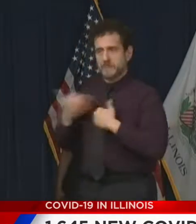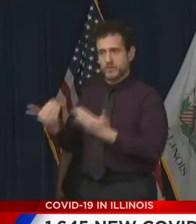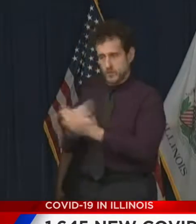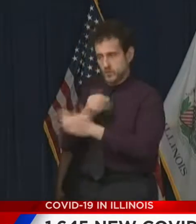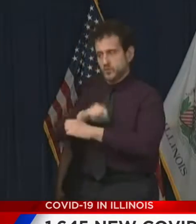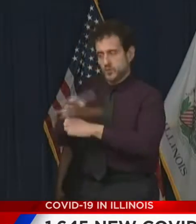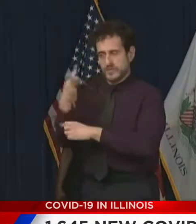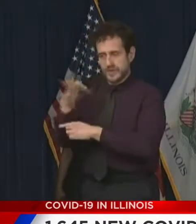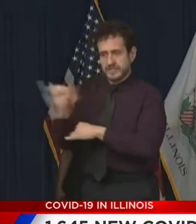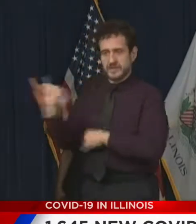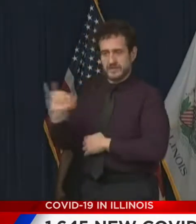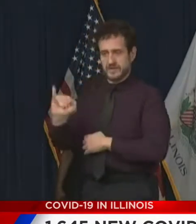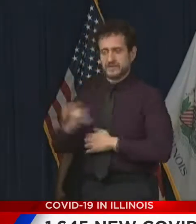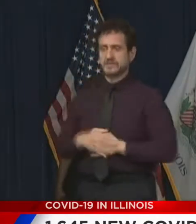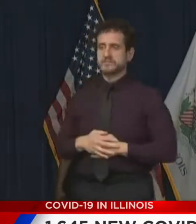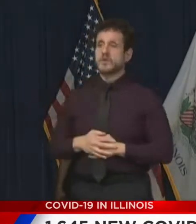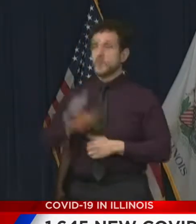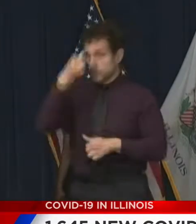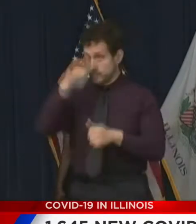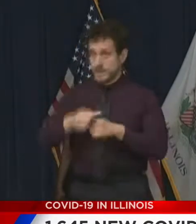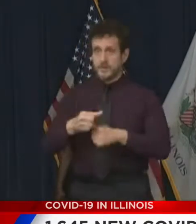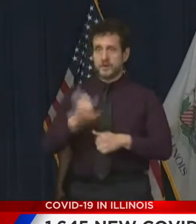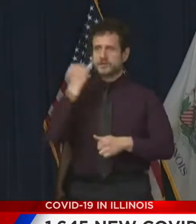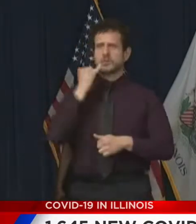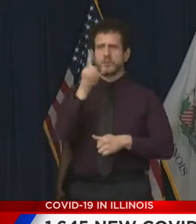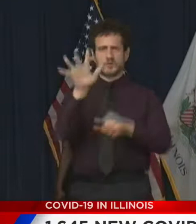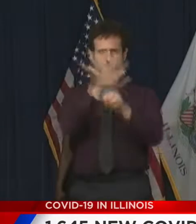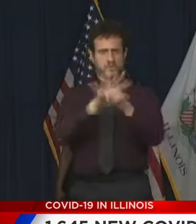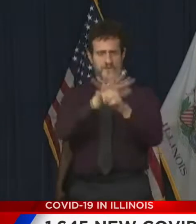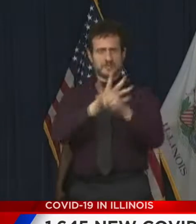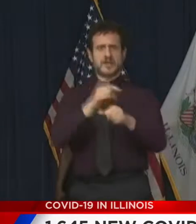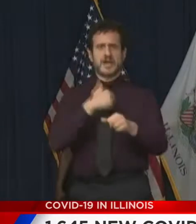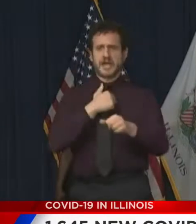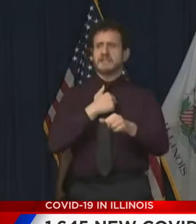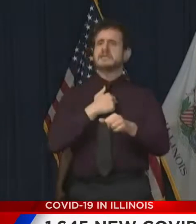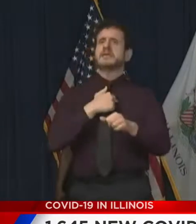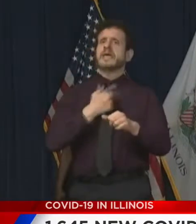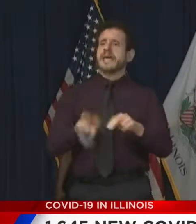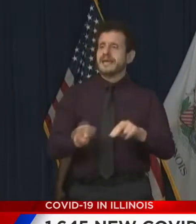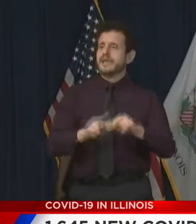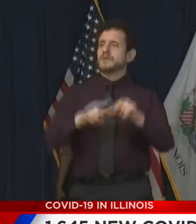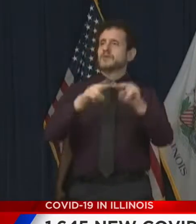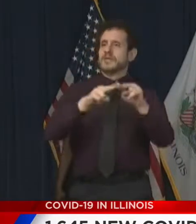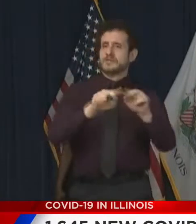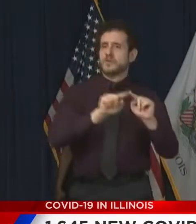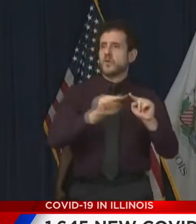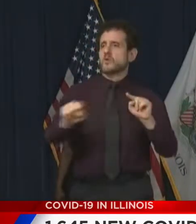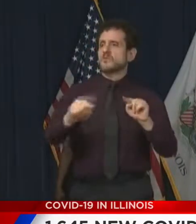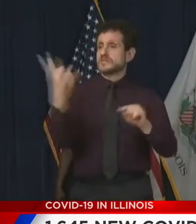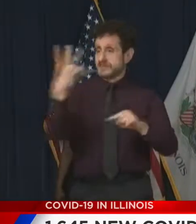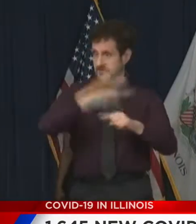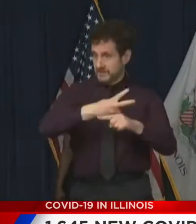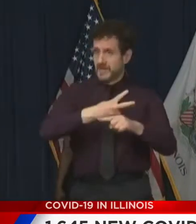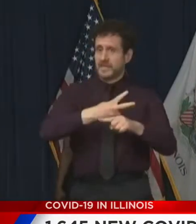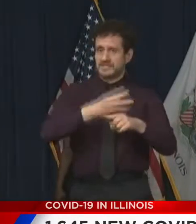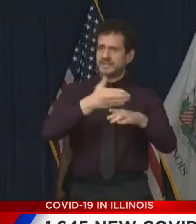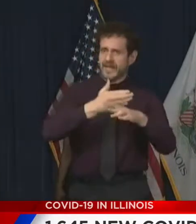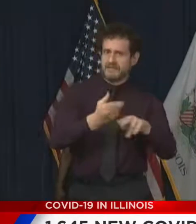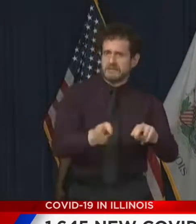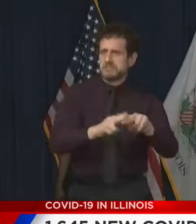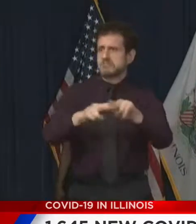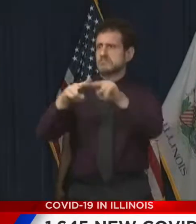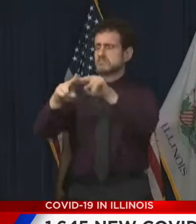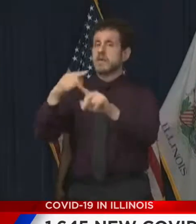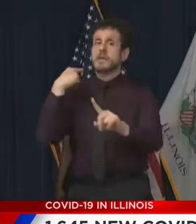region experiences 7 out of 10 days of an increasing positivity rate, plus a sustained 7-day increase in hospital